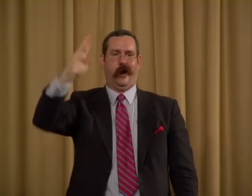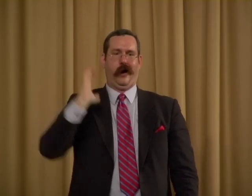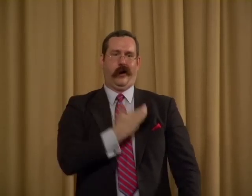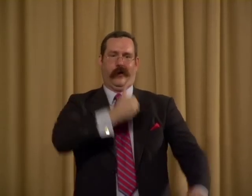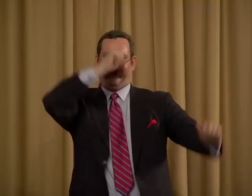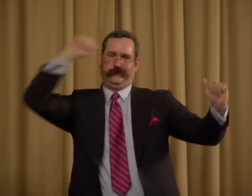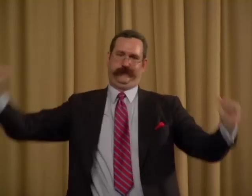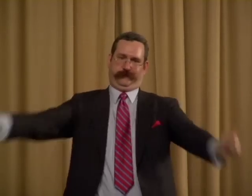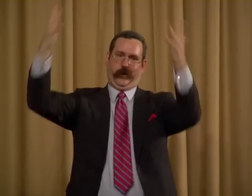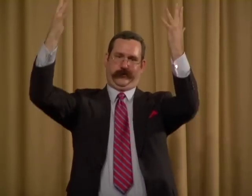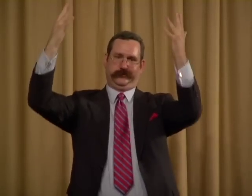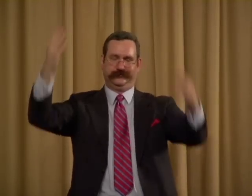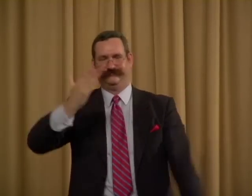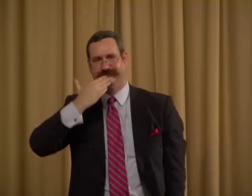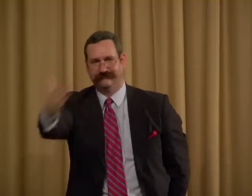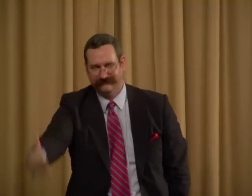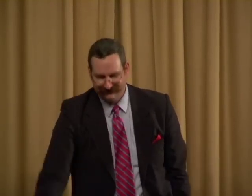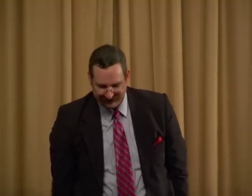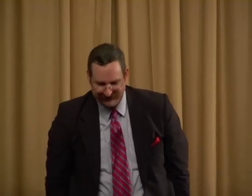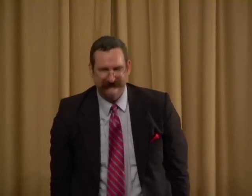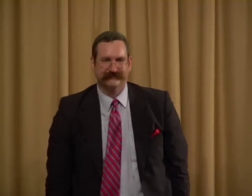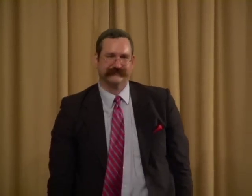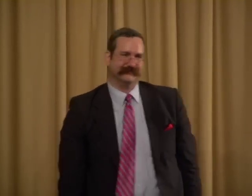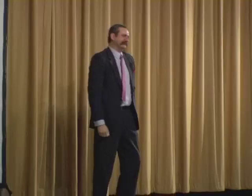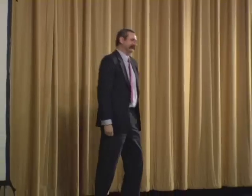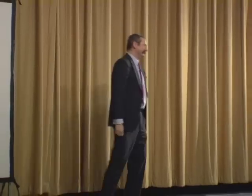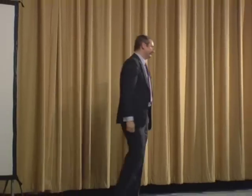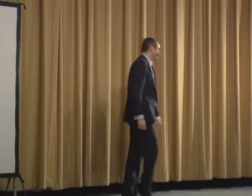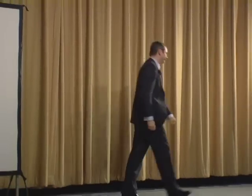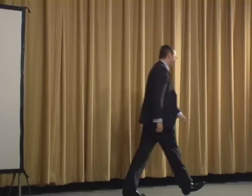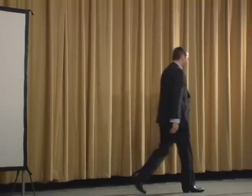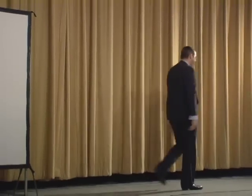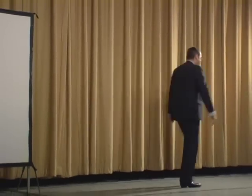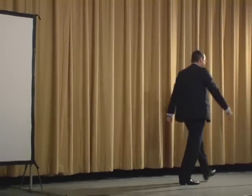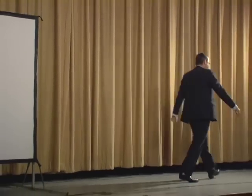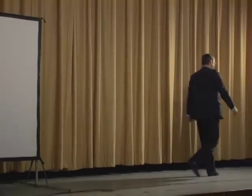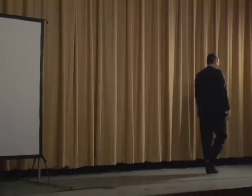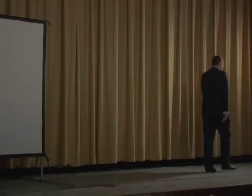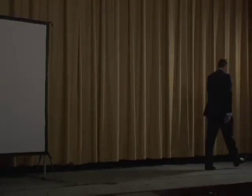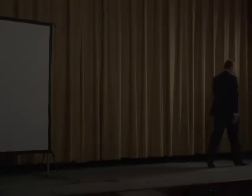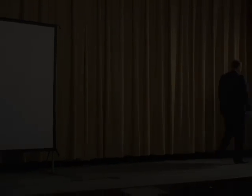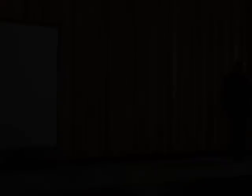promised to us by God, our Father. Thank you. Thank you. Thank you.